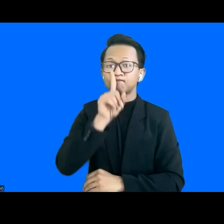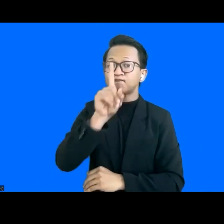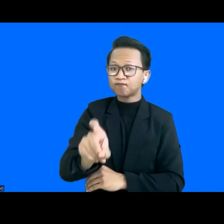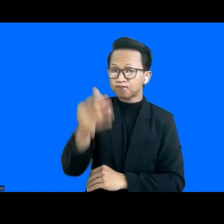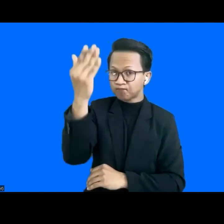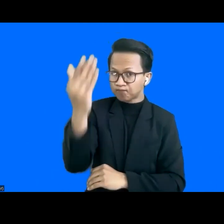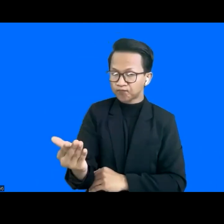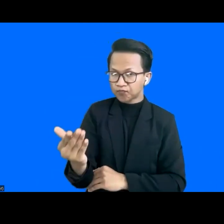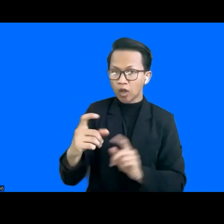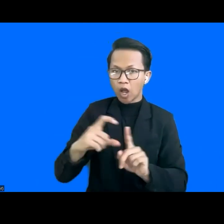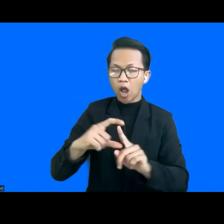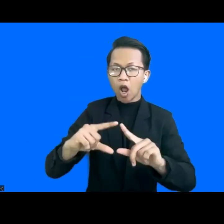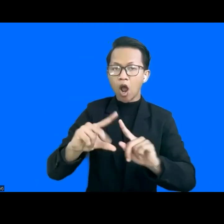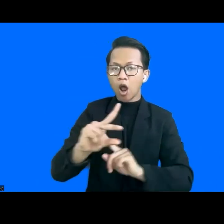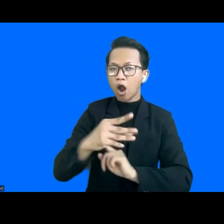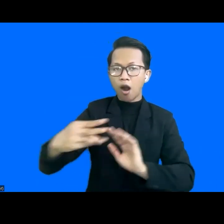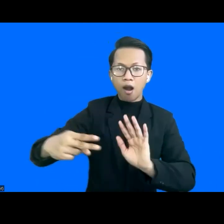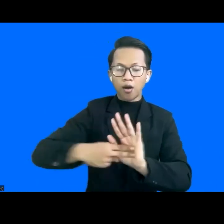Dr. Durant Chua. So Dr. Durant,